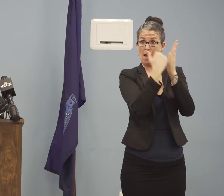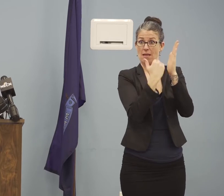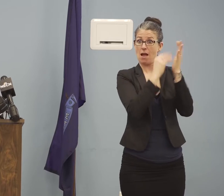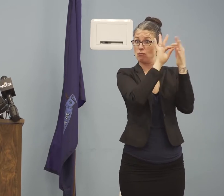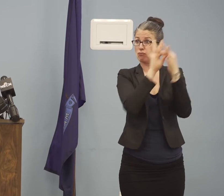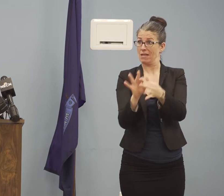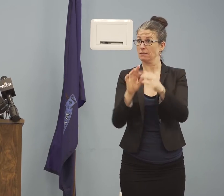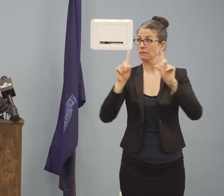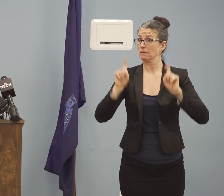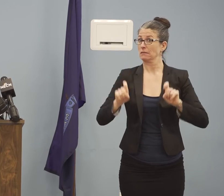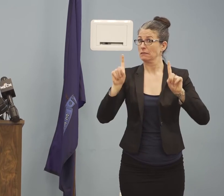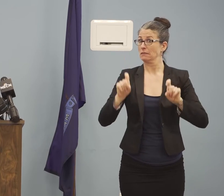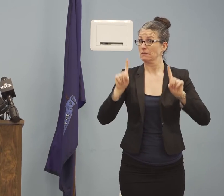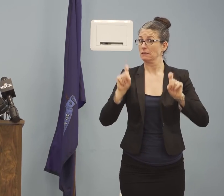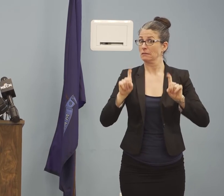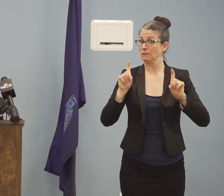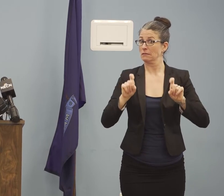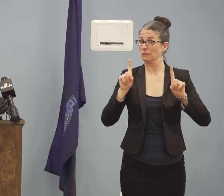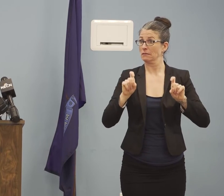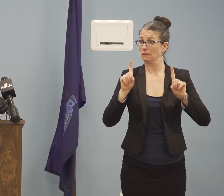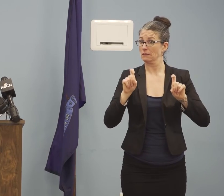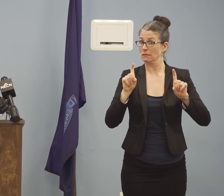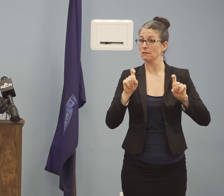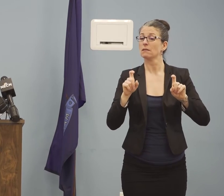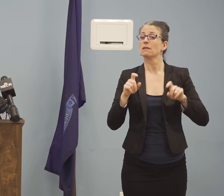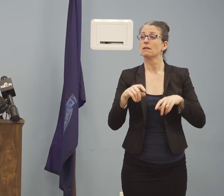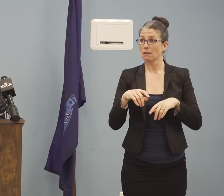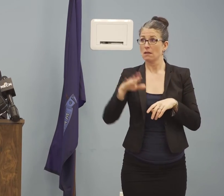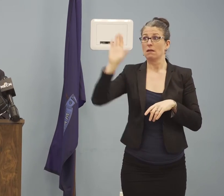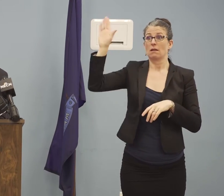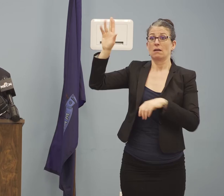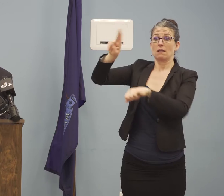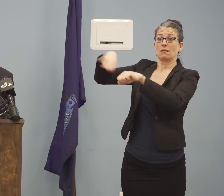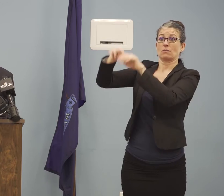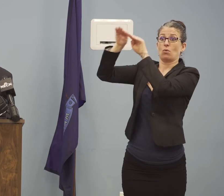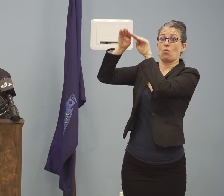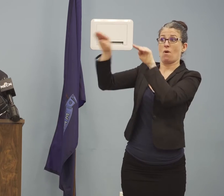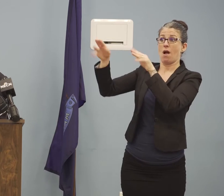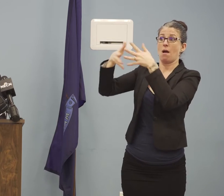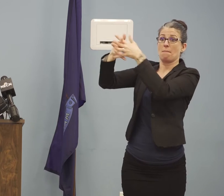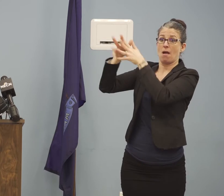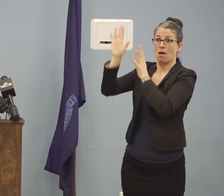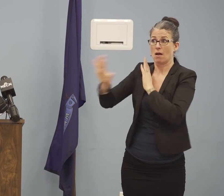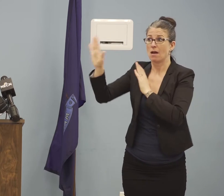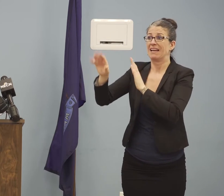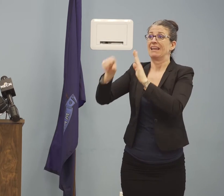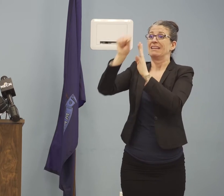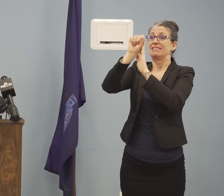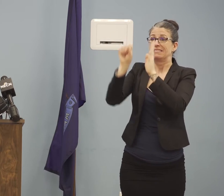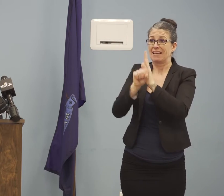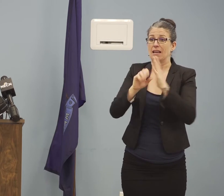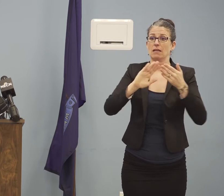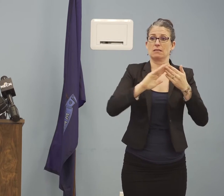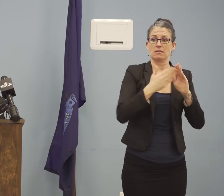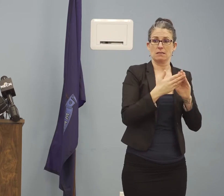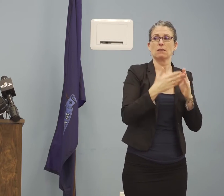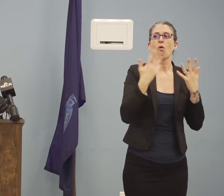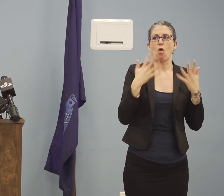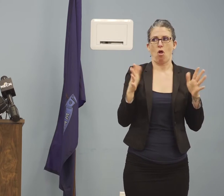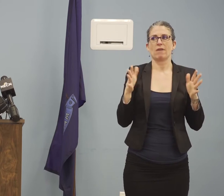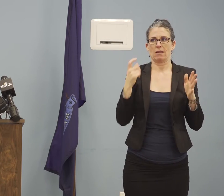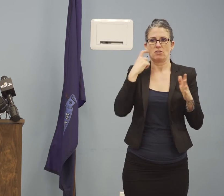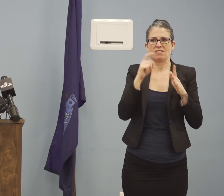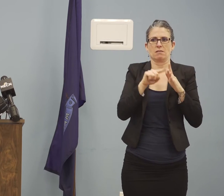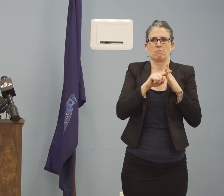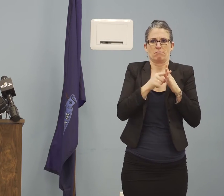jurisdictions, cities and states, have recently started looking at who should be tested. What we know